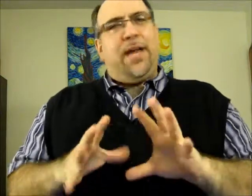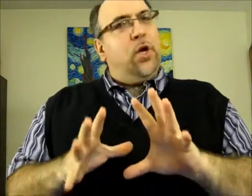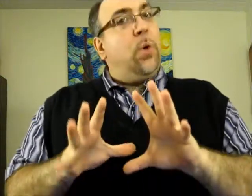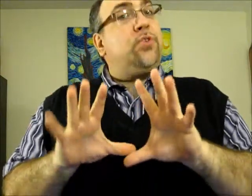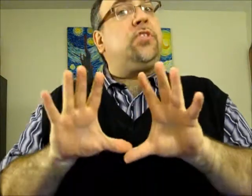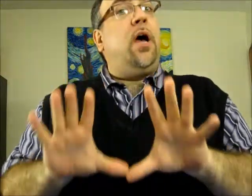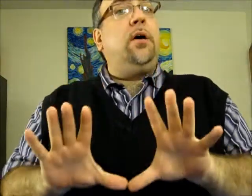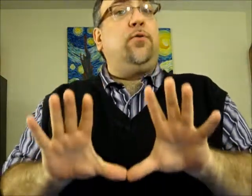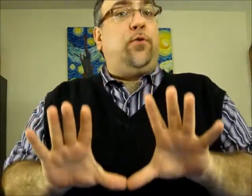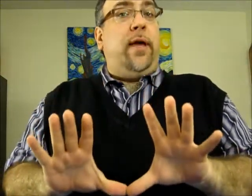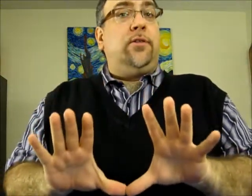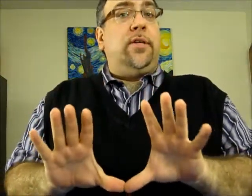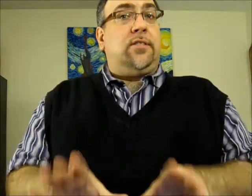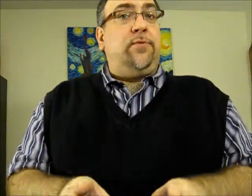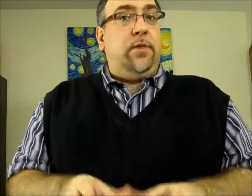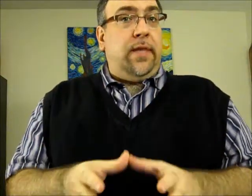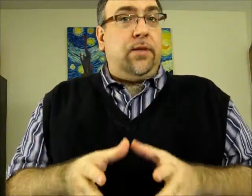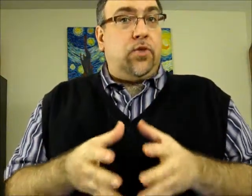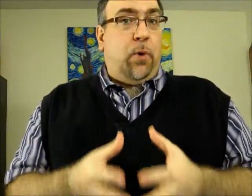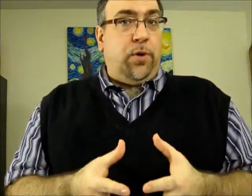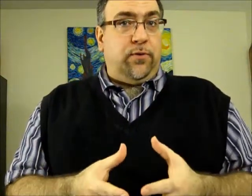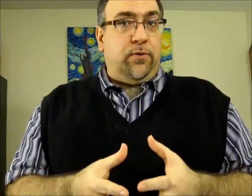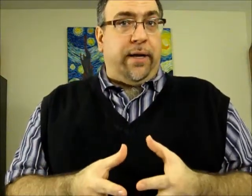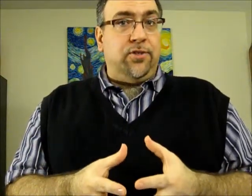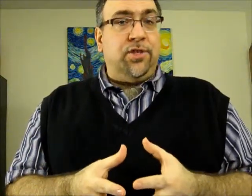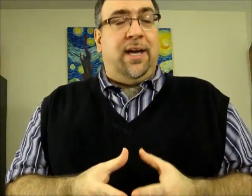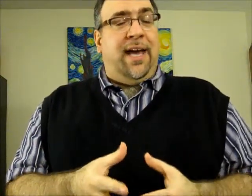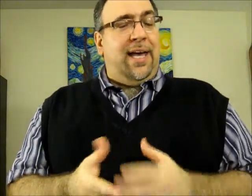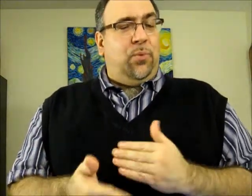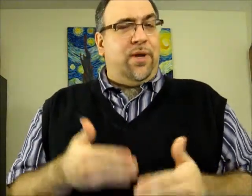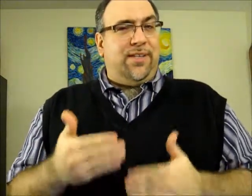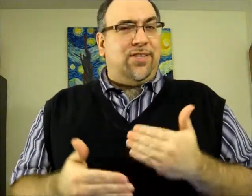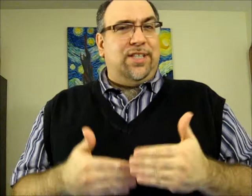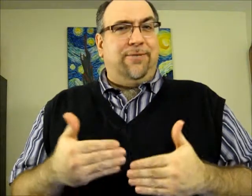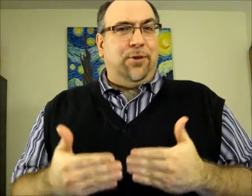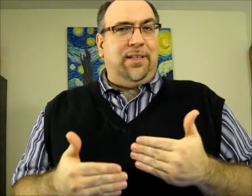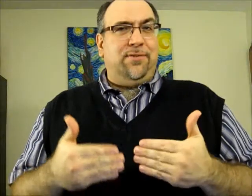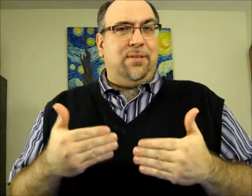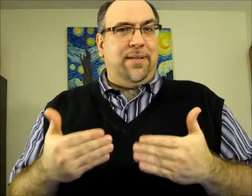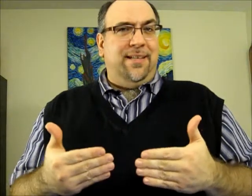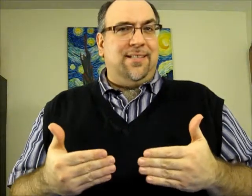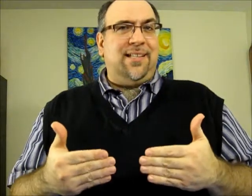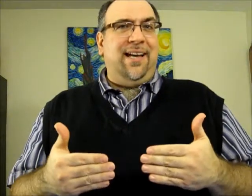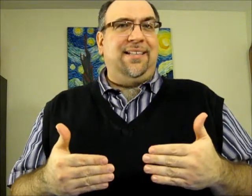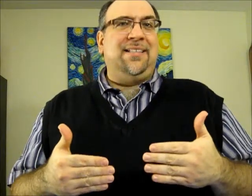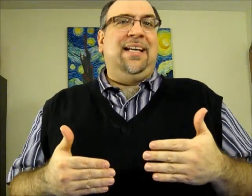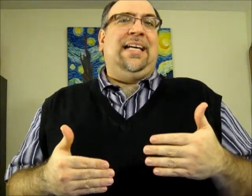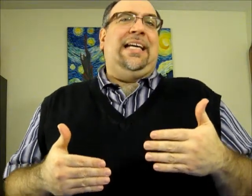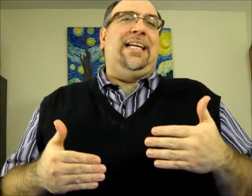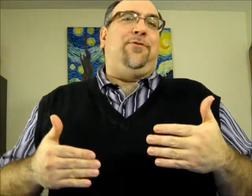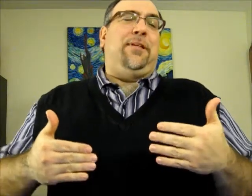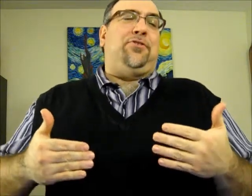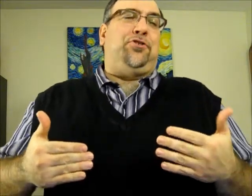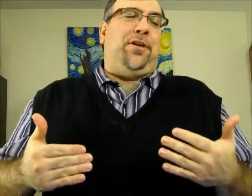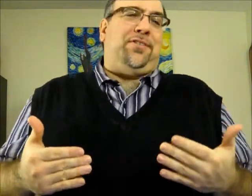know sung French is different than spoken French, and wanted to see if you can give some insight if it's just